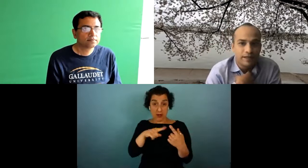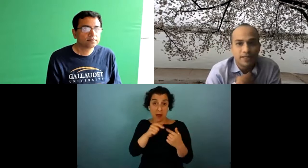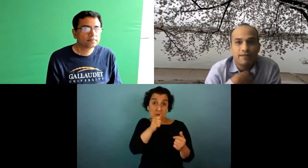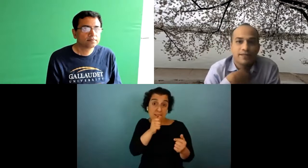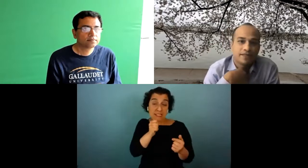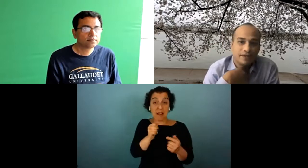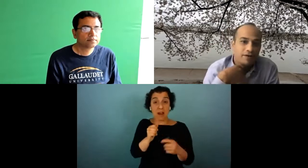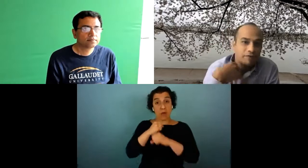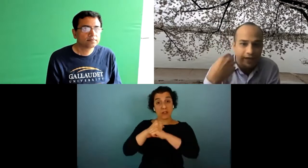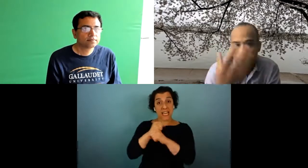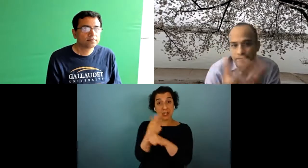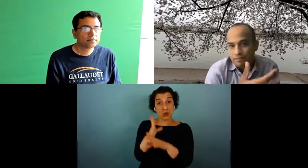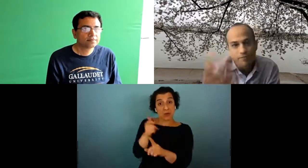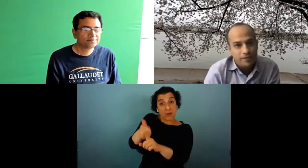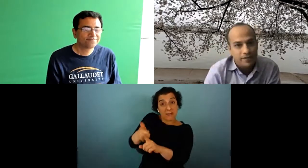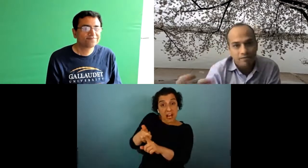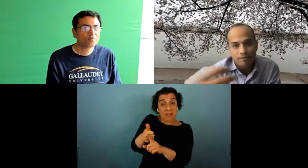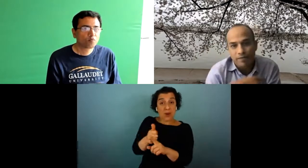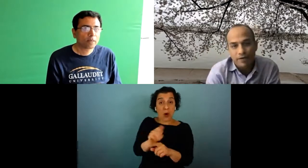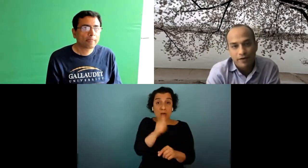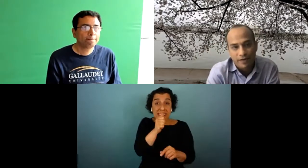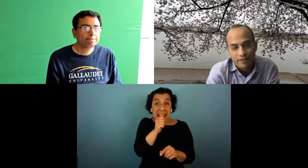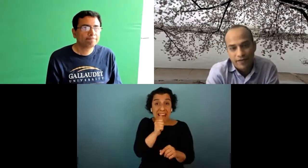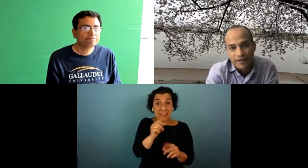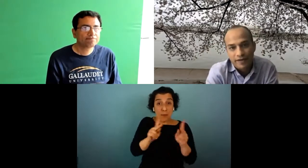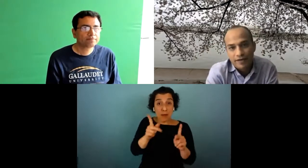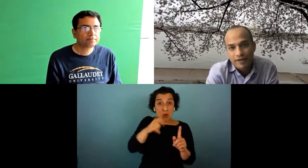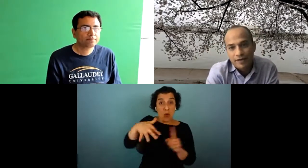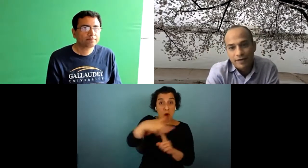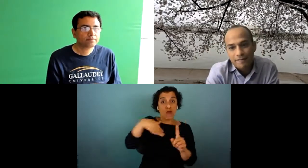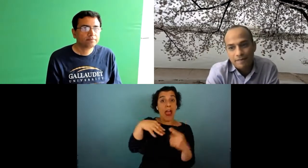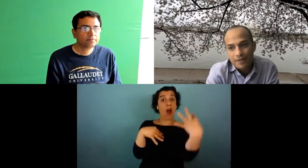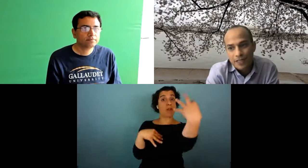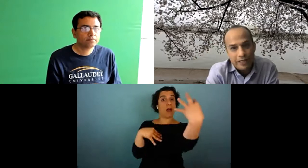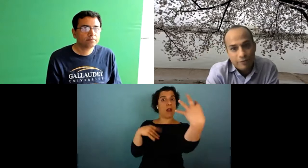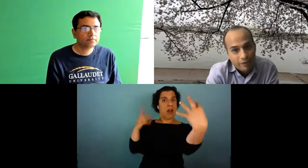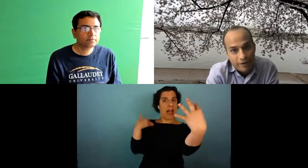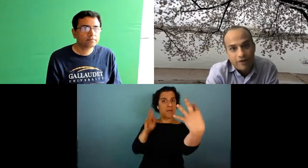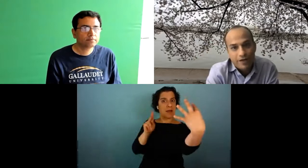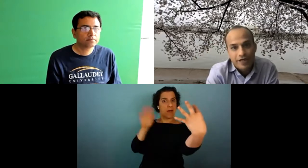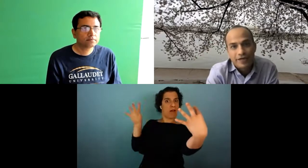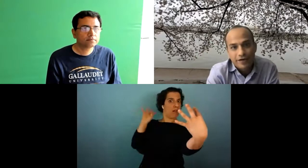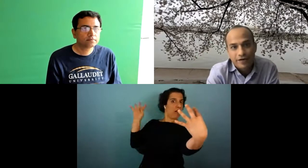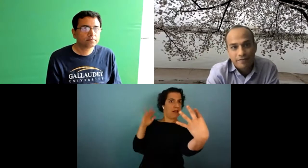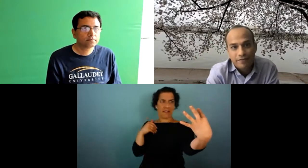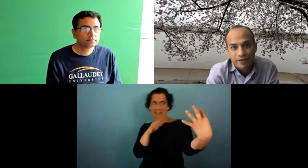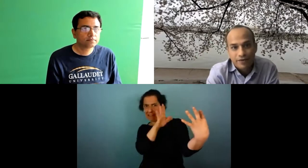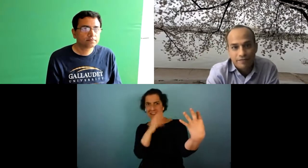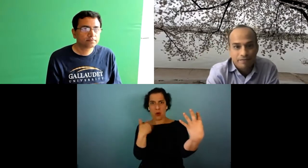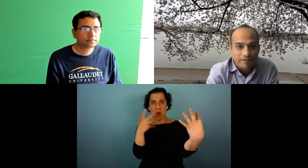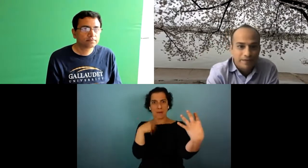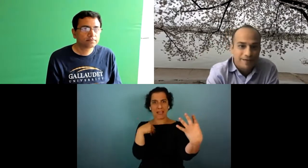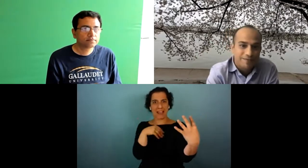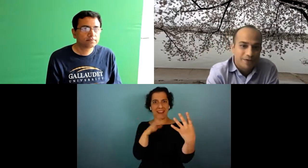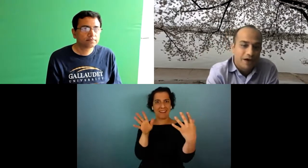user themselves or protect the people around them if they um they don't want to be recorded um or